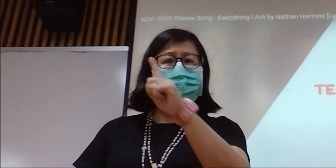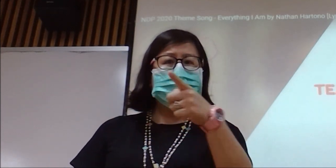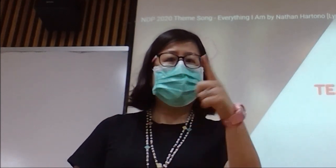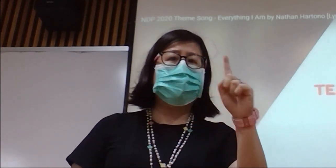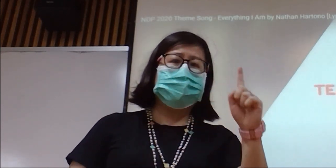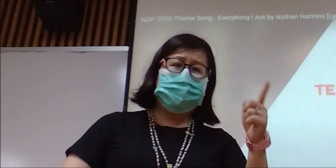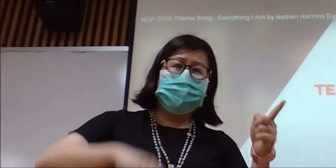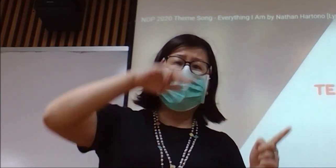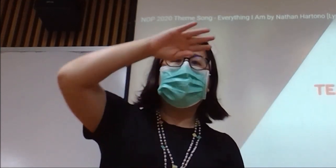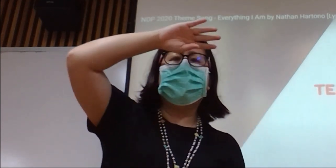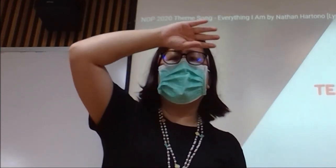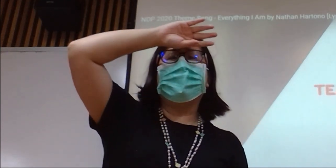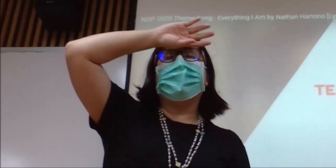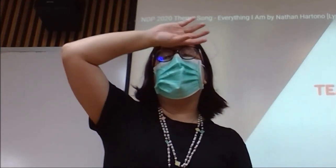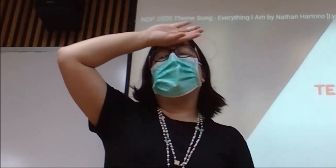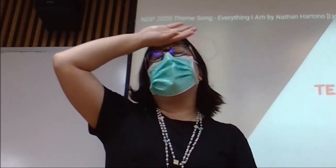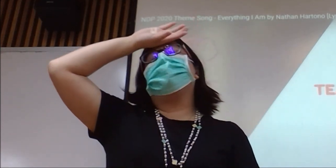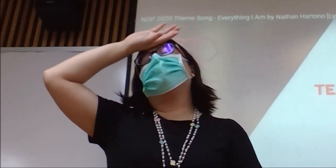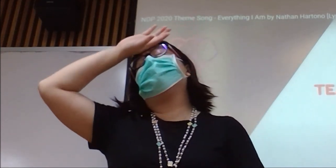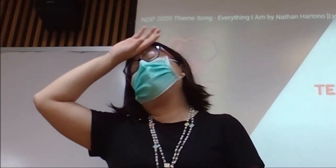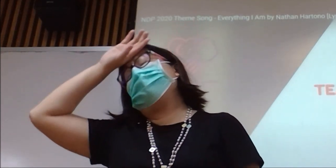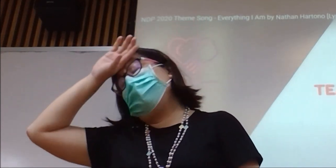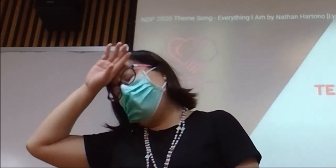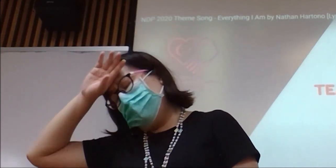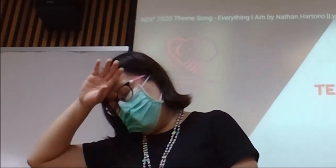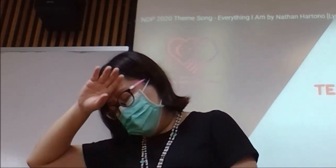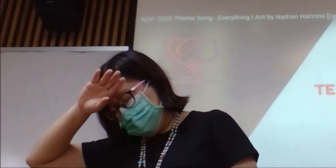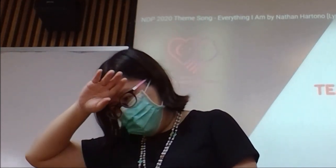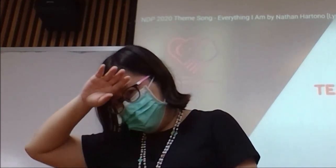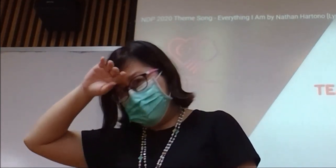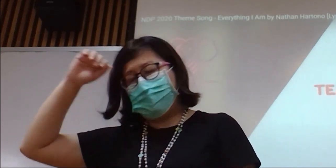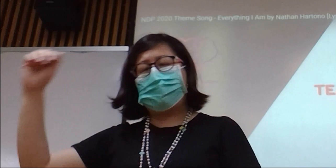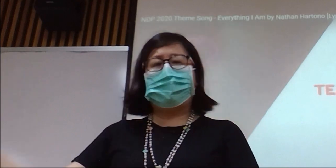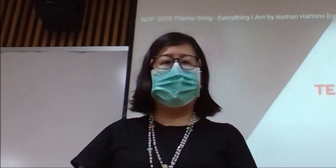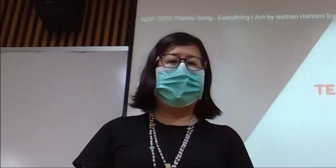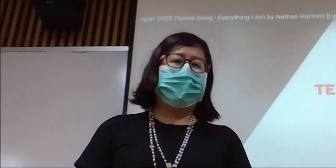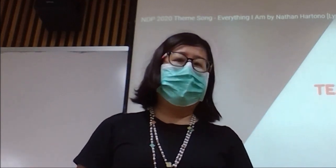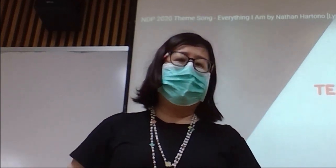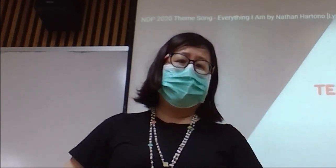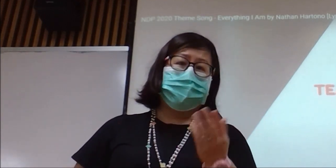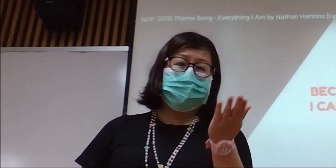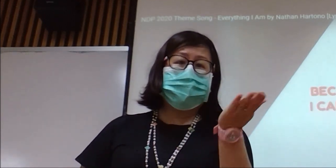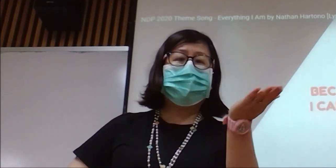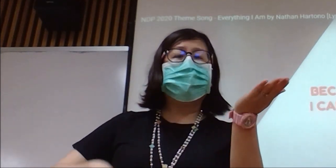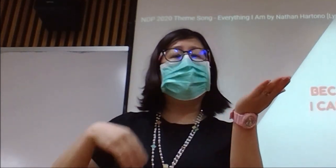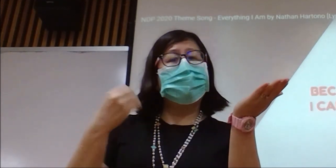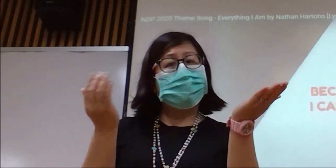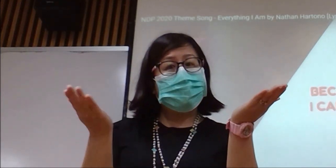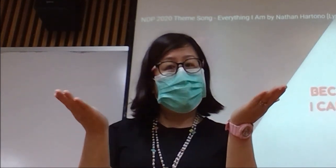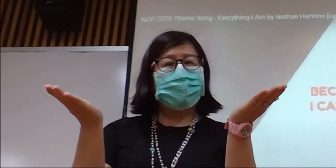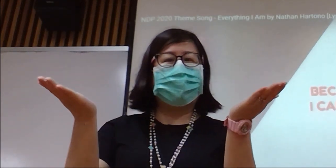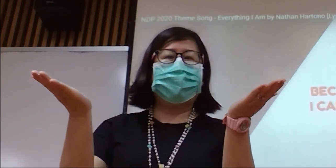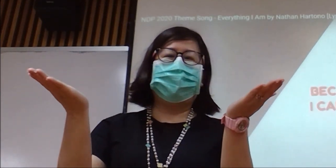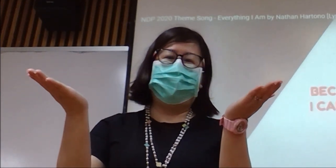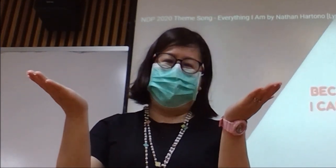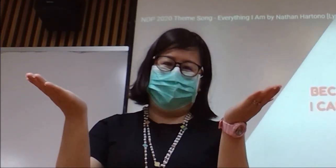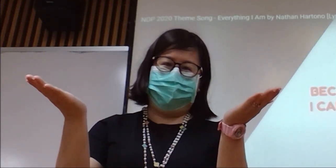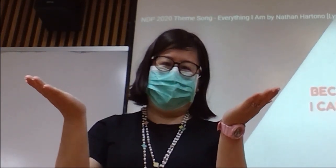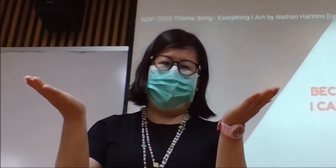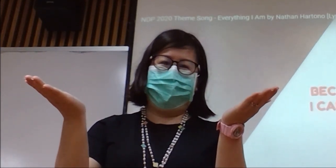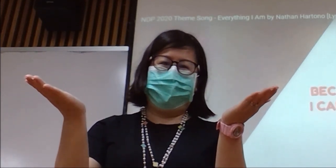me that I can be weak Because of who you